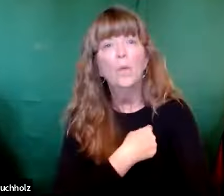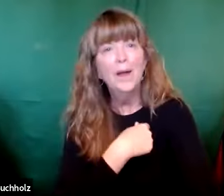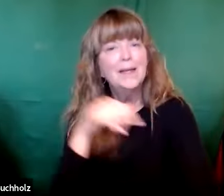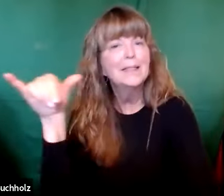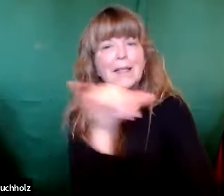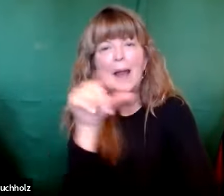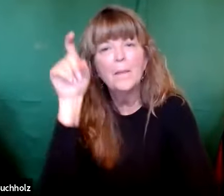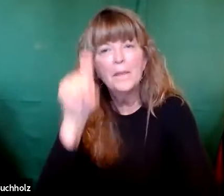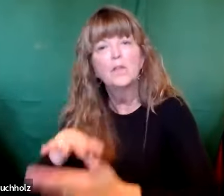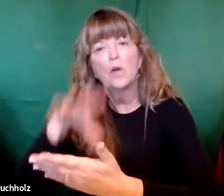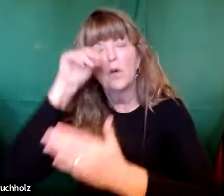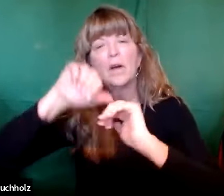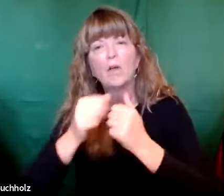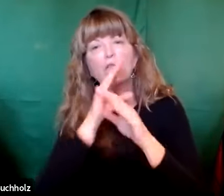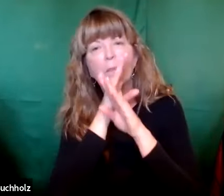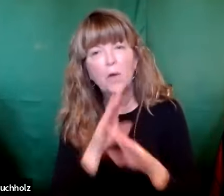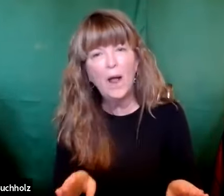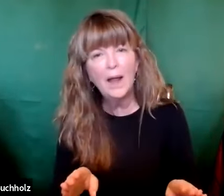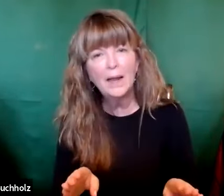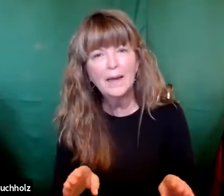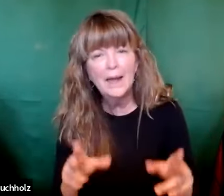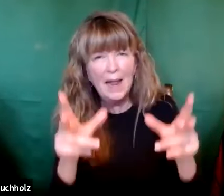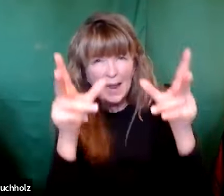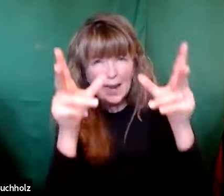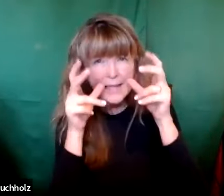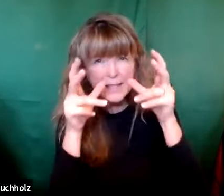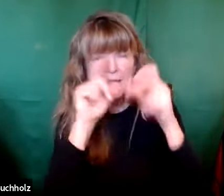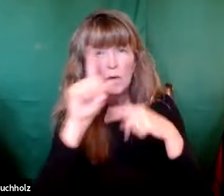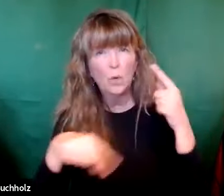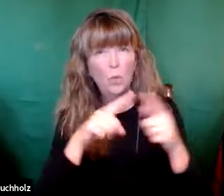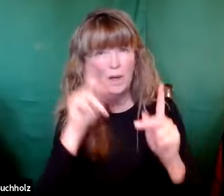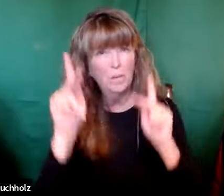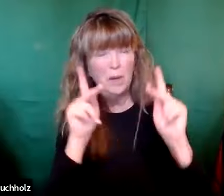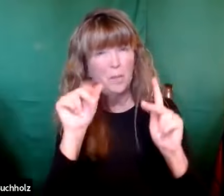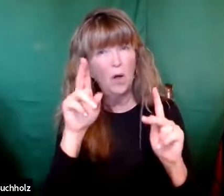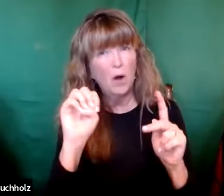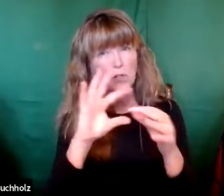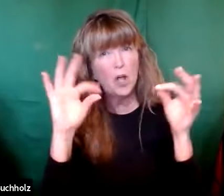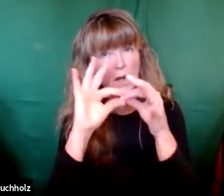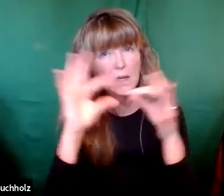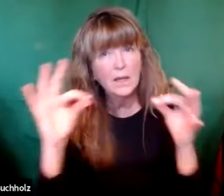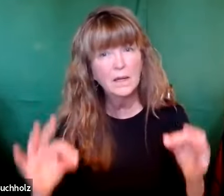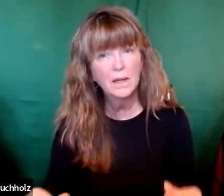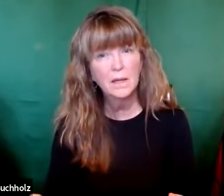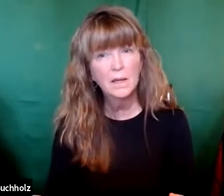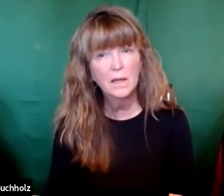Zachariah was quiet for nine months, we need to learn how to be quiet and listen when people are talking.